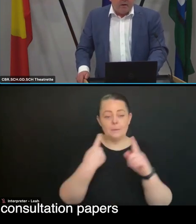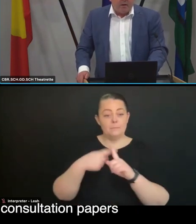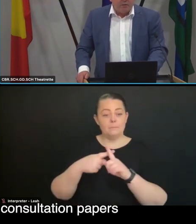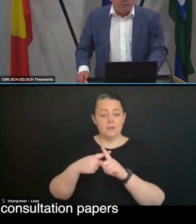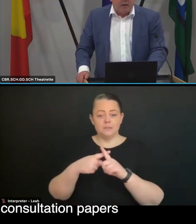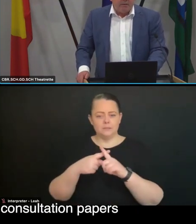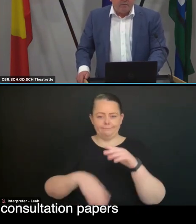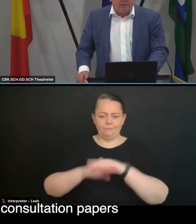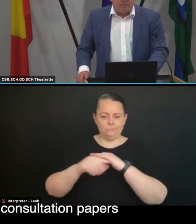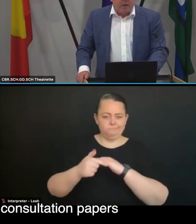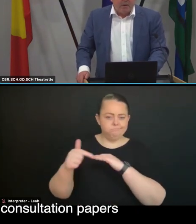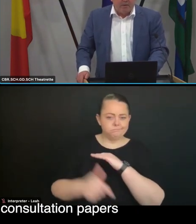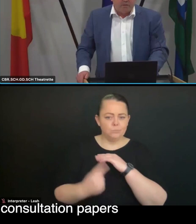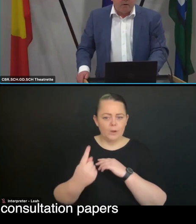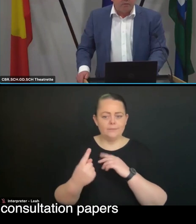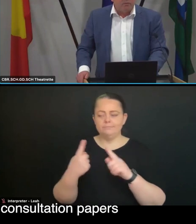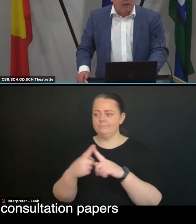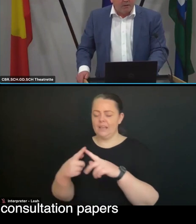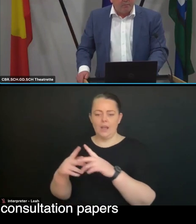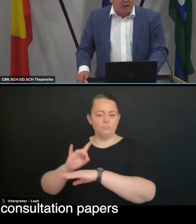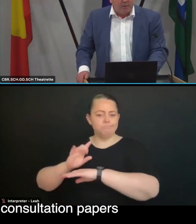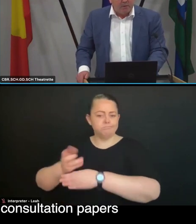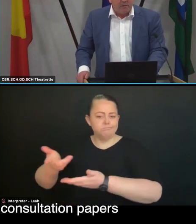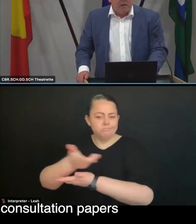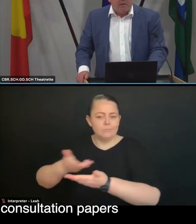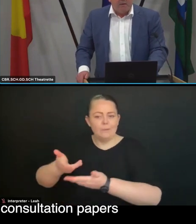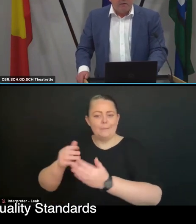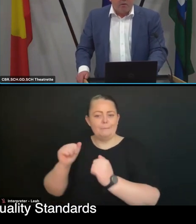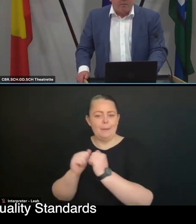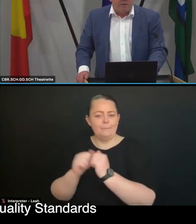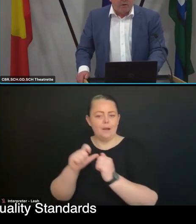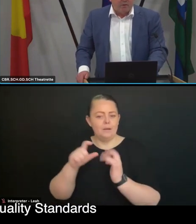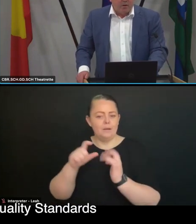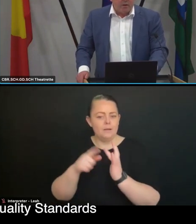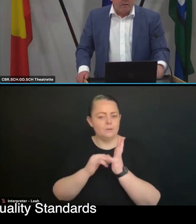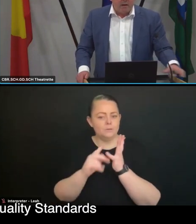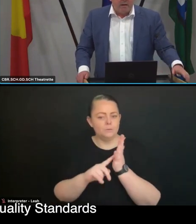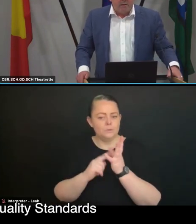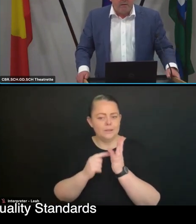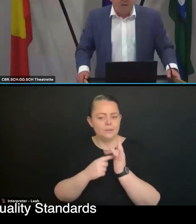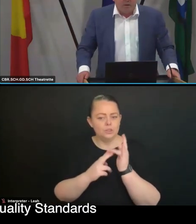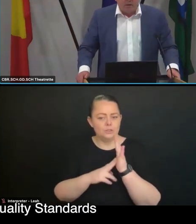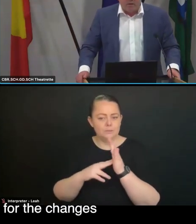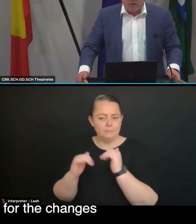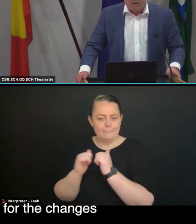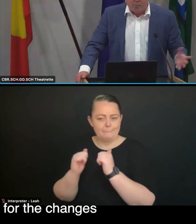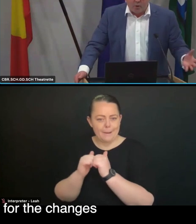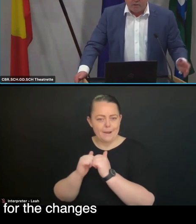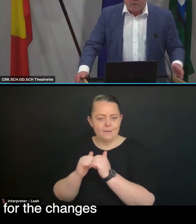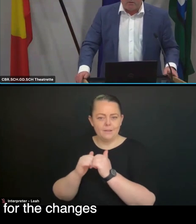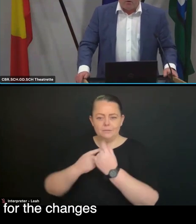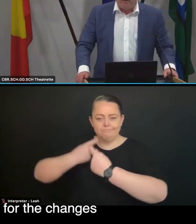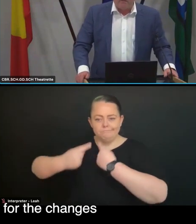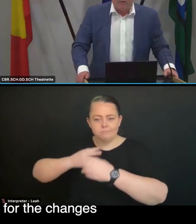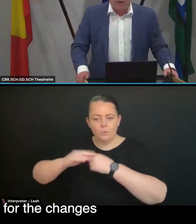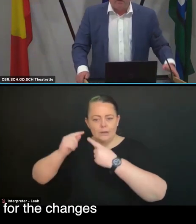and consultation papers that describe the strength and quality standards, including the